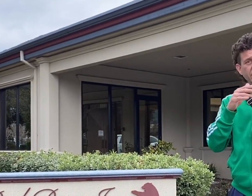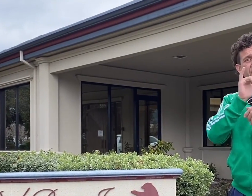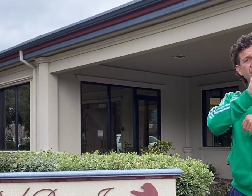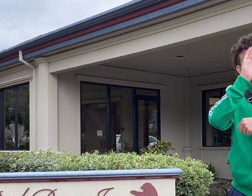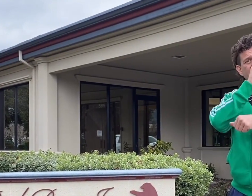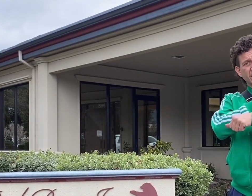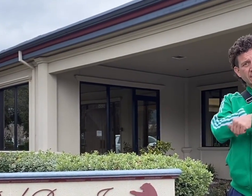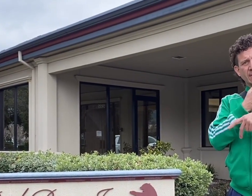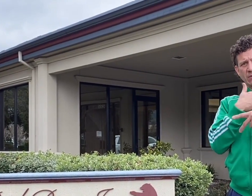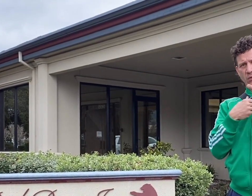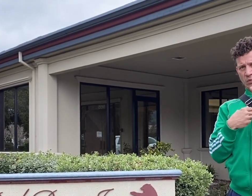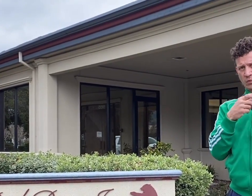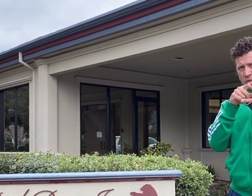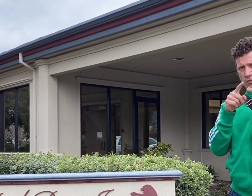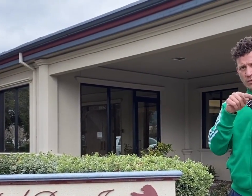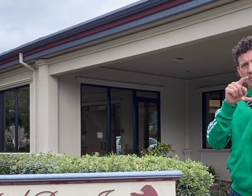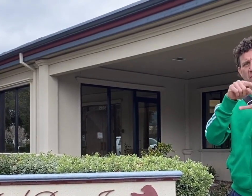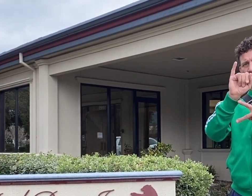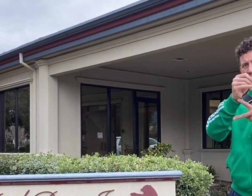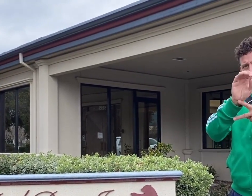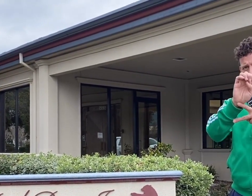Mike, who was a realtor.